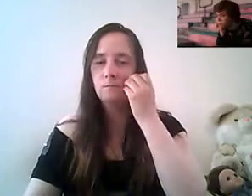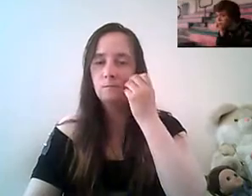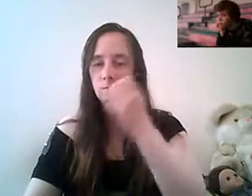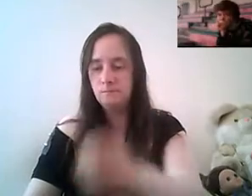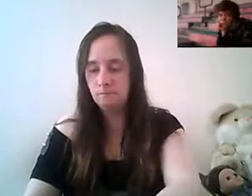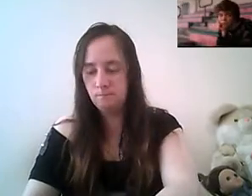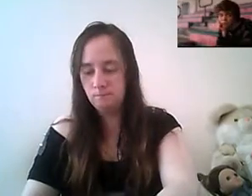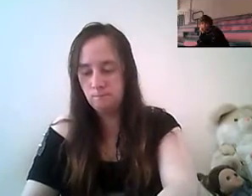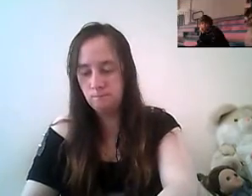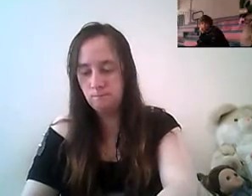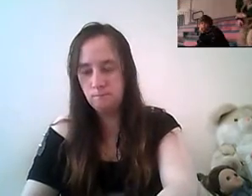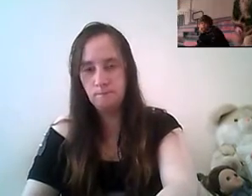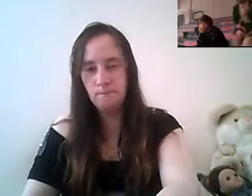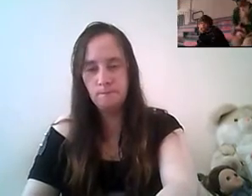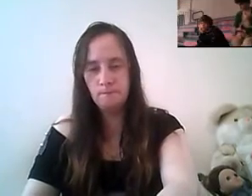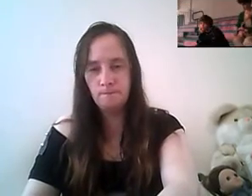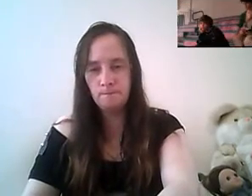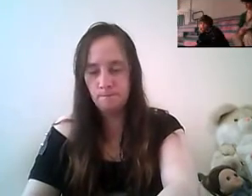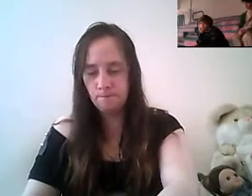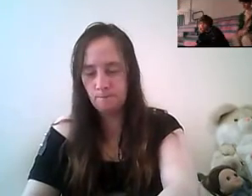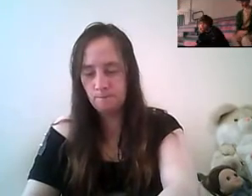now you five students are here for one reason